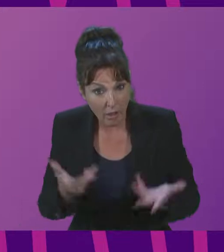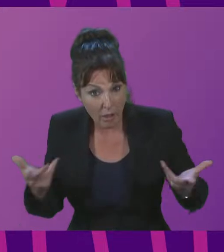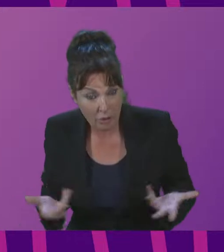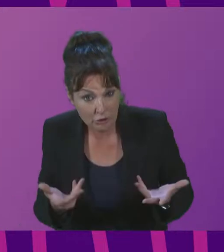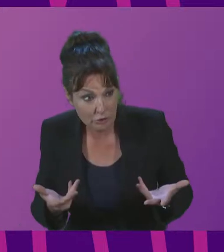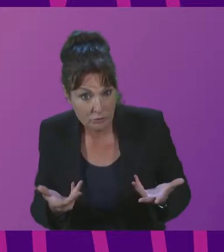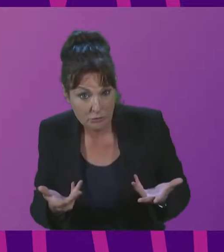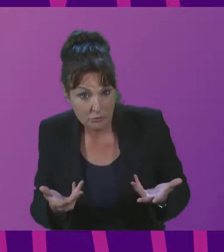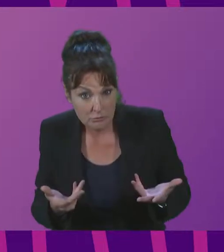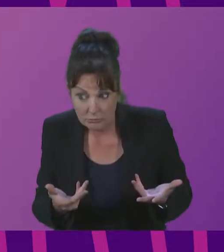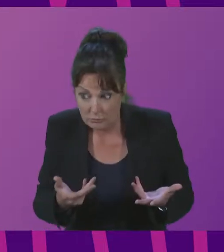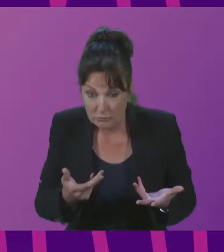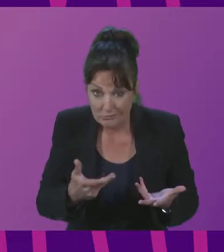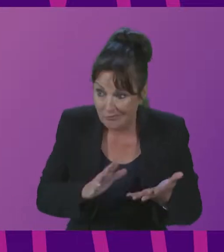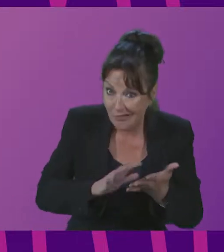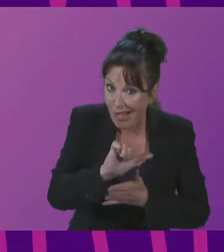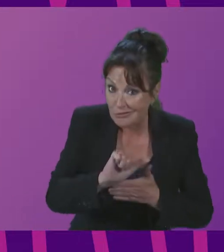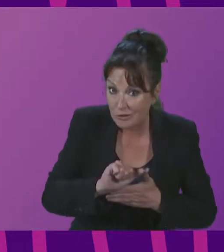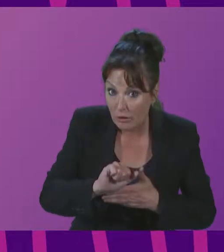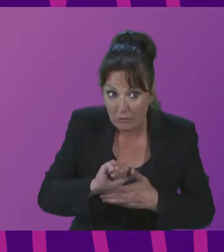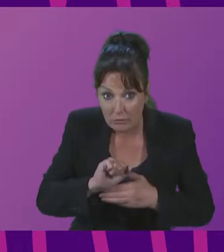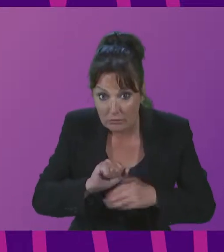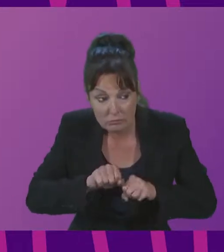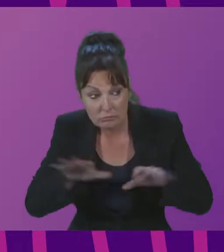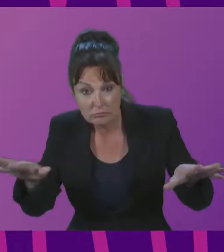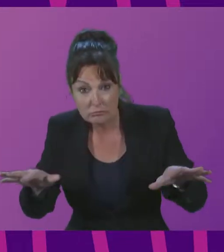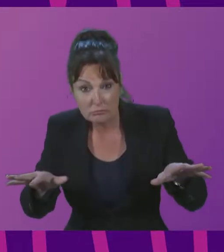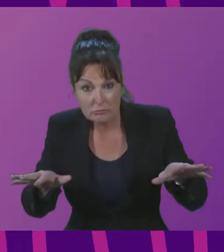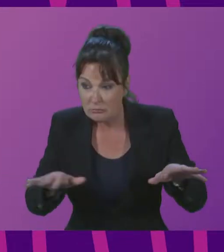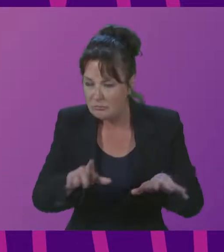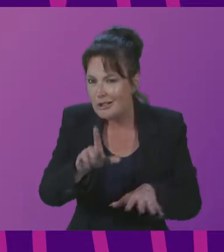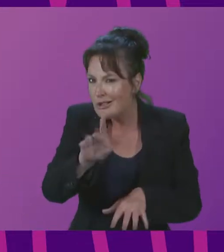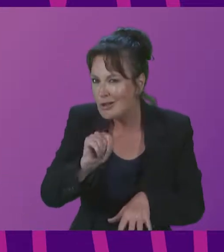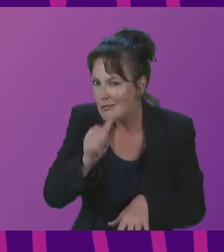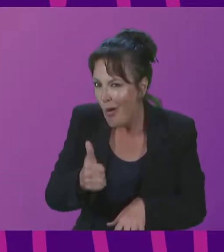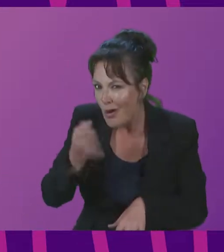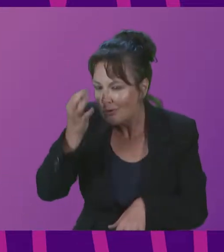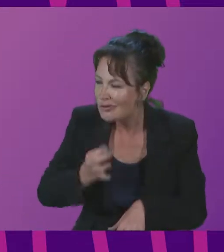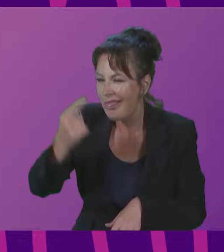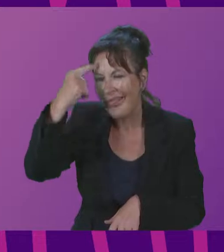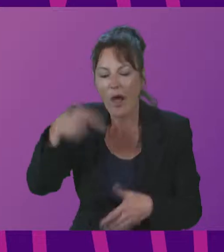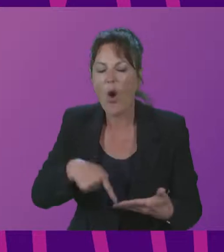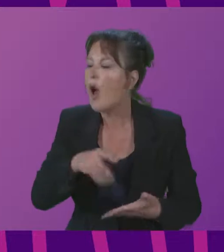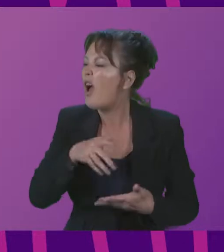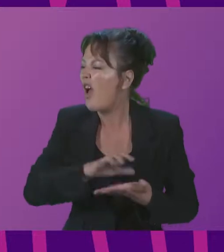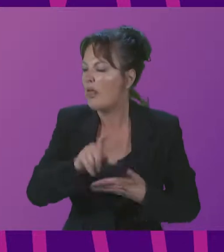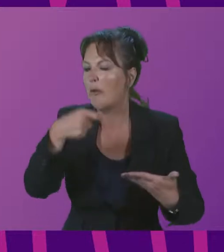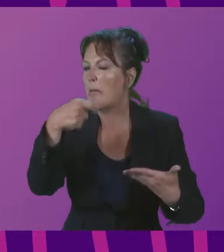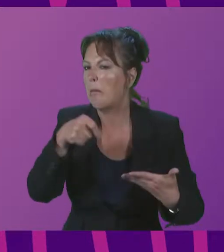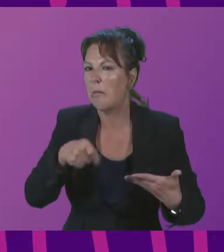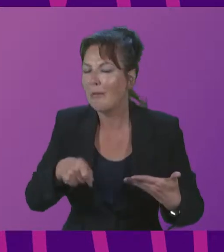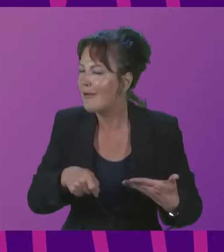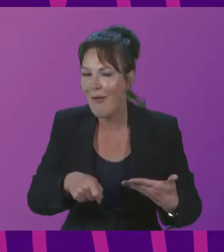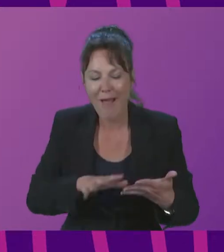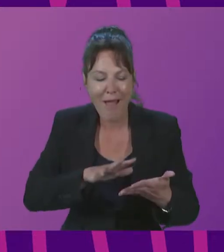inhibiting this? And it's not just tick box numbers. It's about making culture help transform our world view of nature.